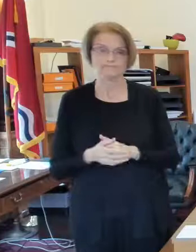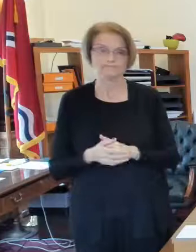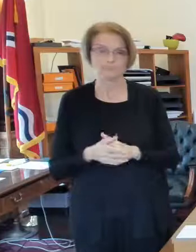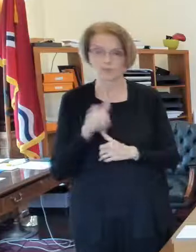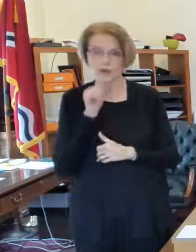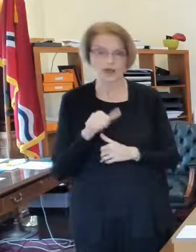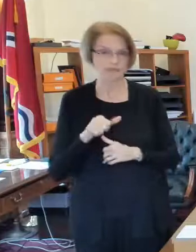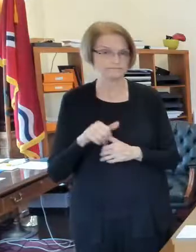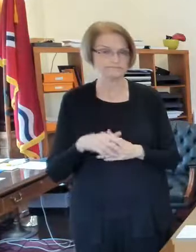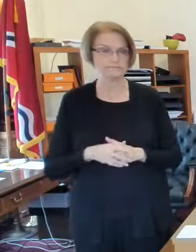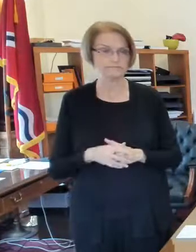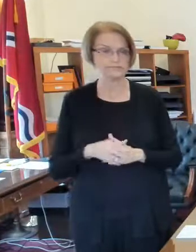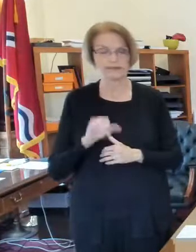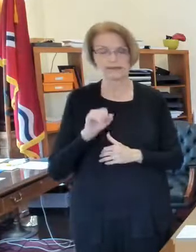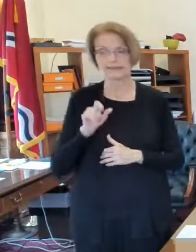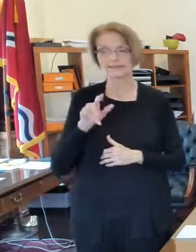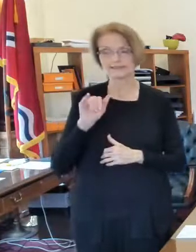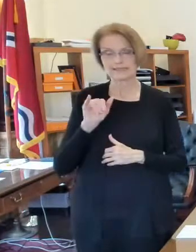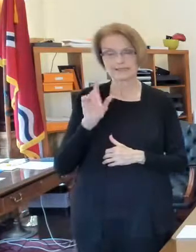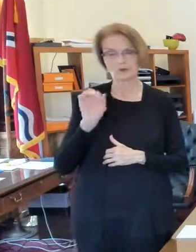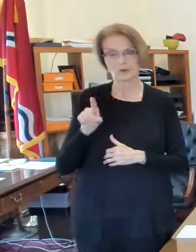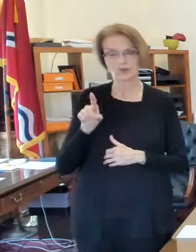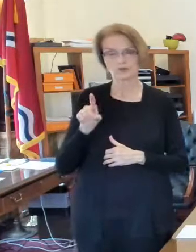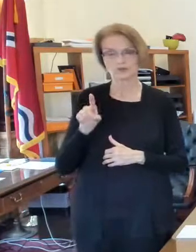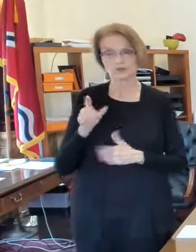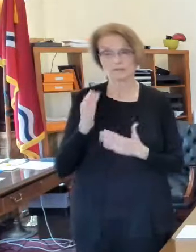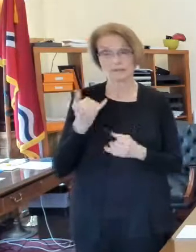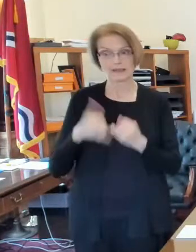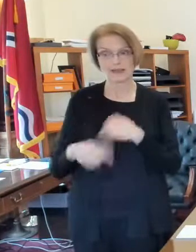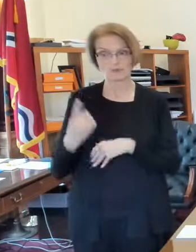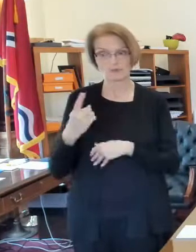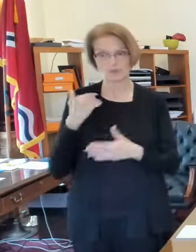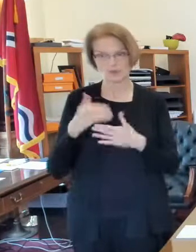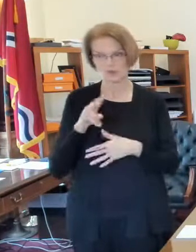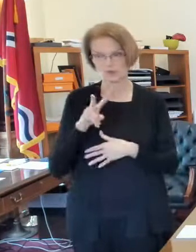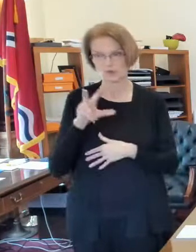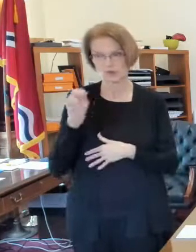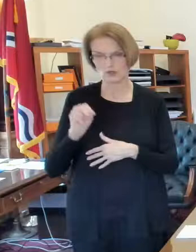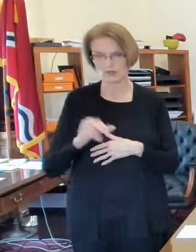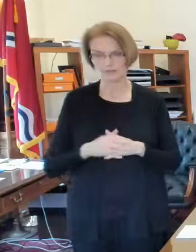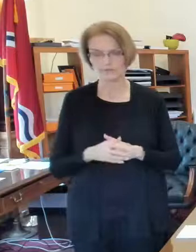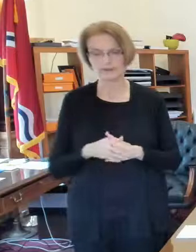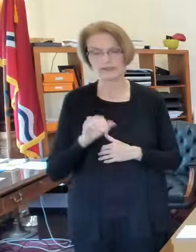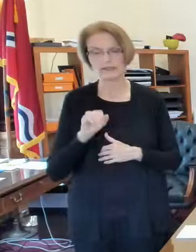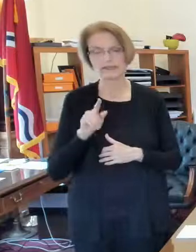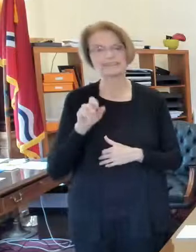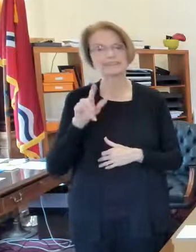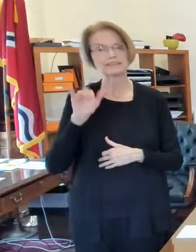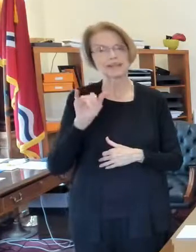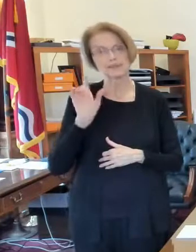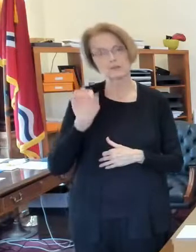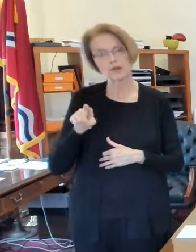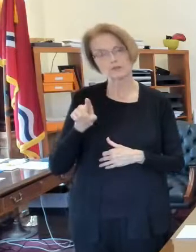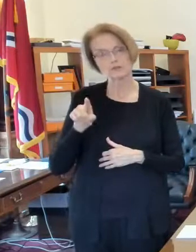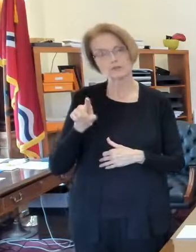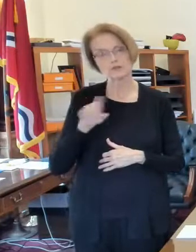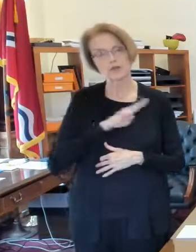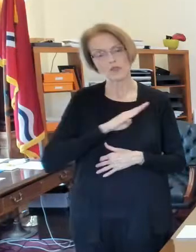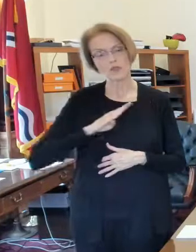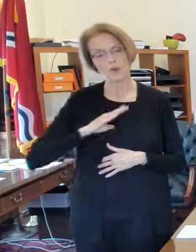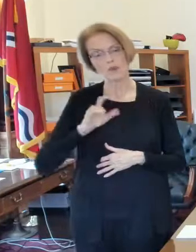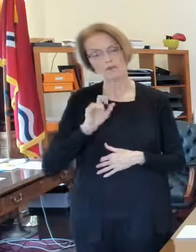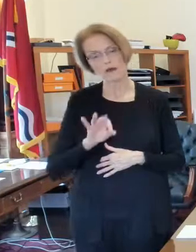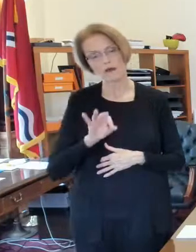we're not doing that stacy has a question that's maybe one of our last ones almost 2 30. uh stacy has a question about the board of freeholders